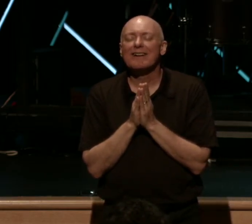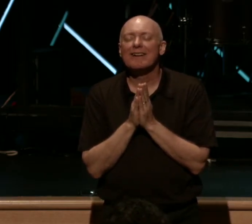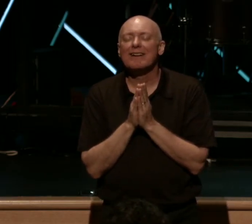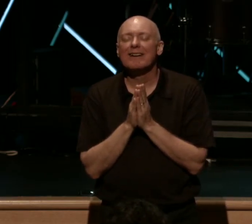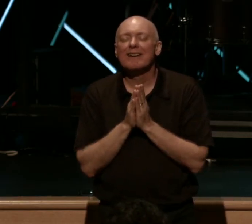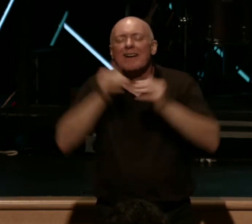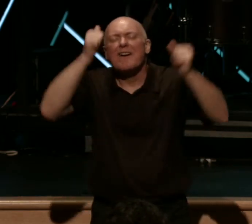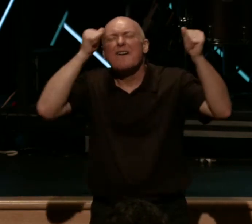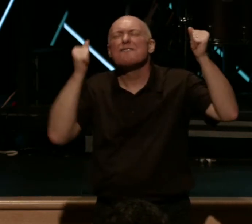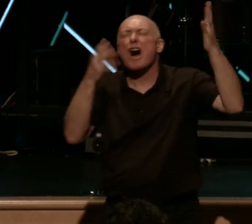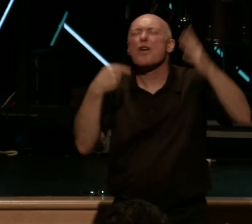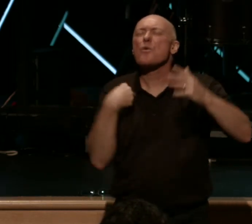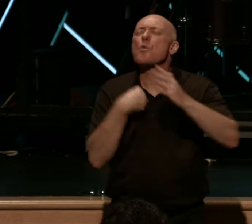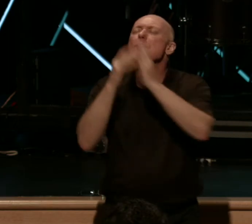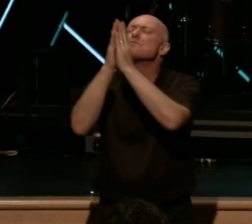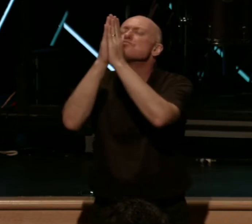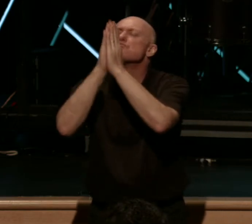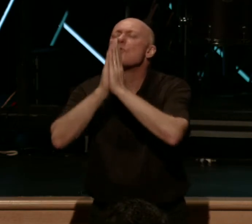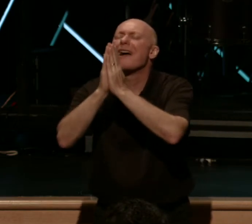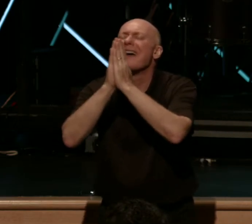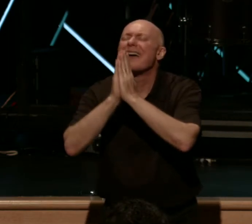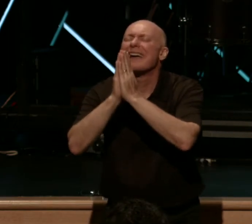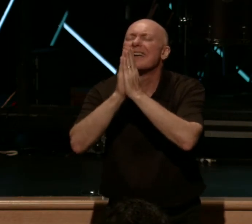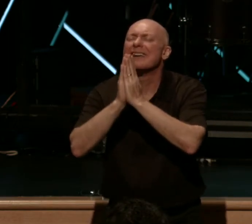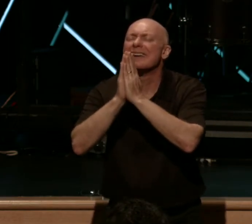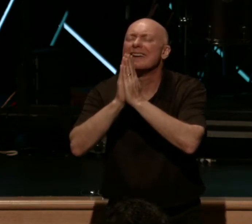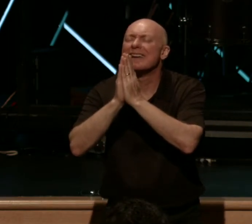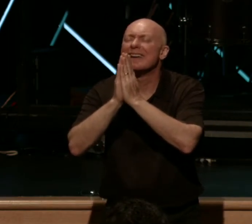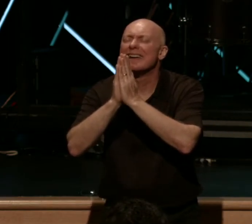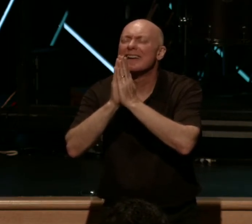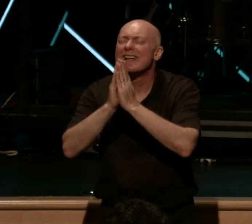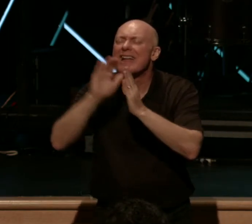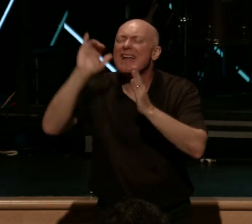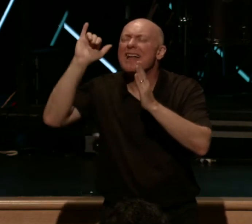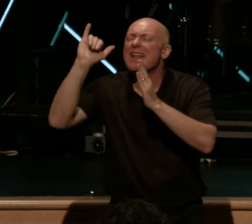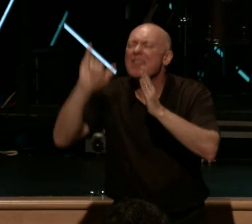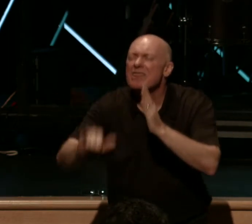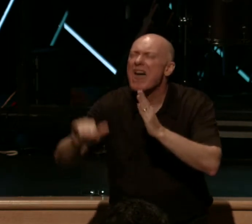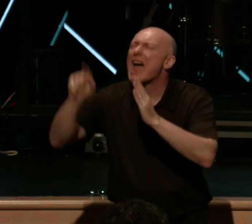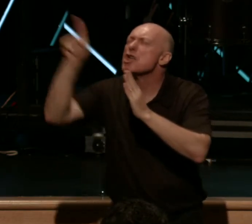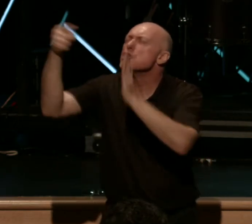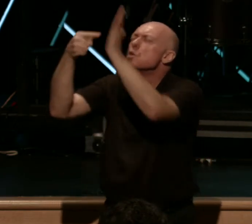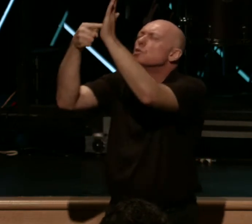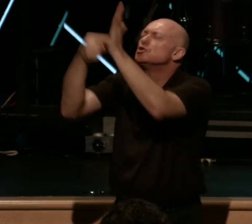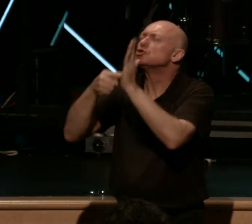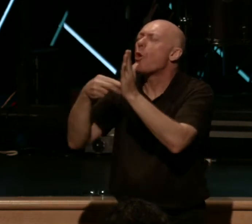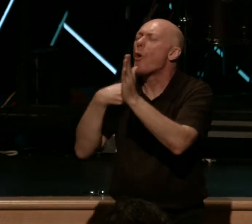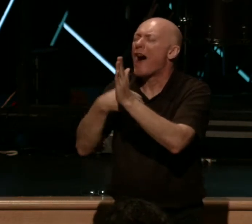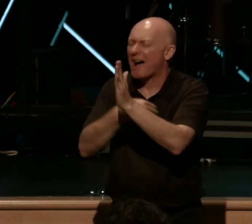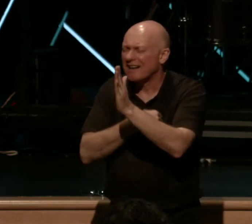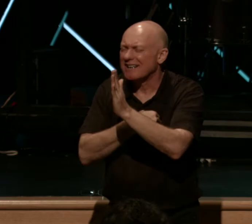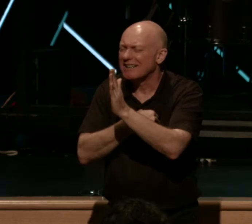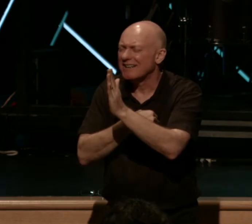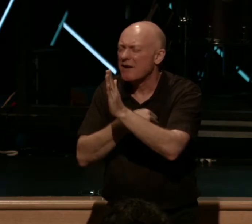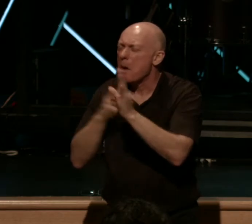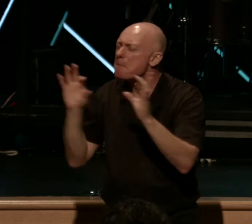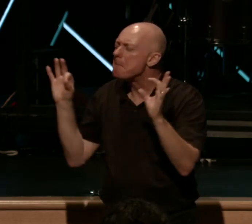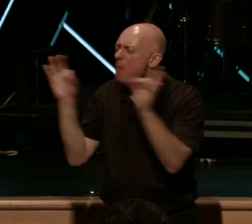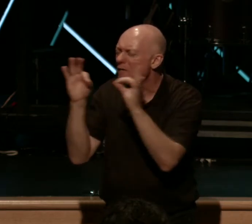Father, we pray that you would show us with perfect clarity what